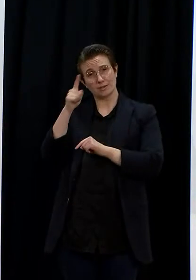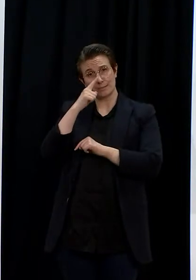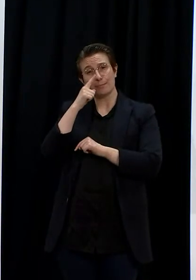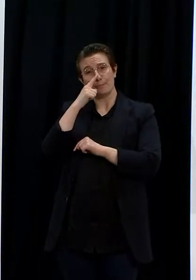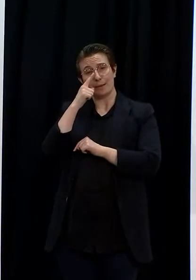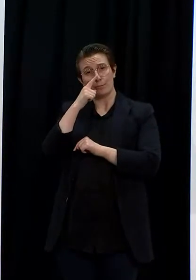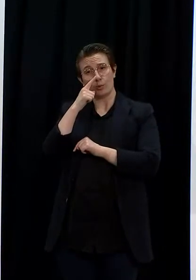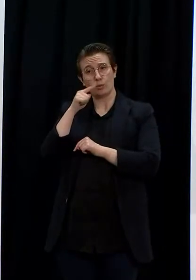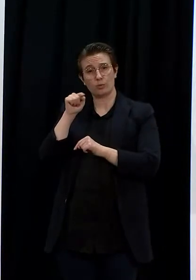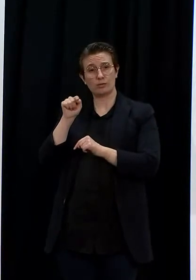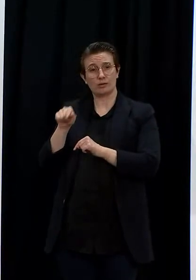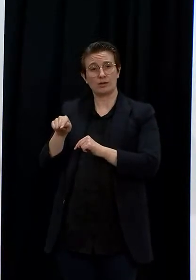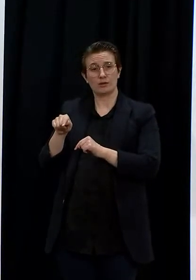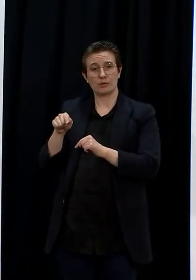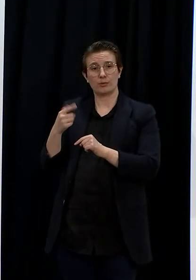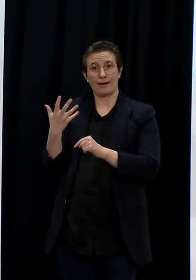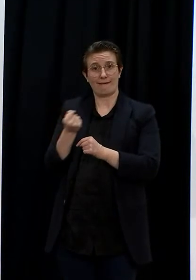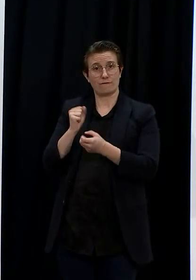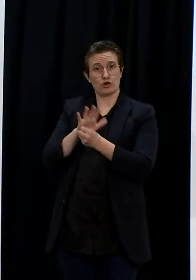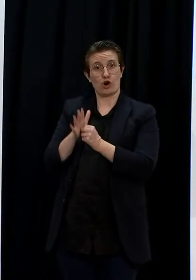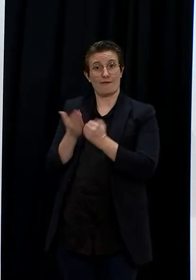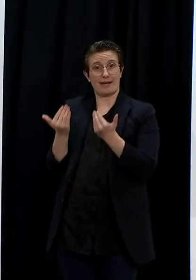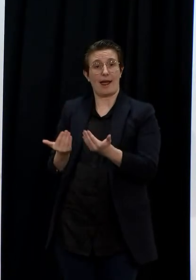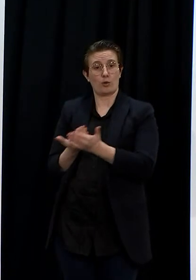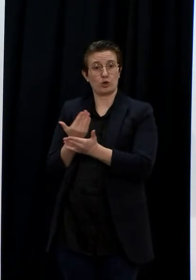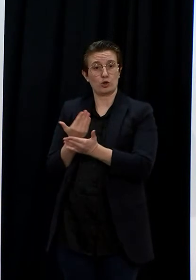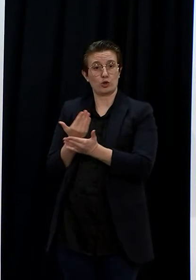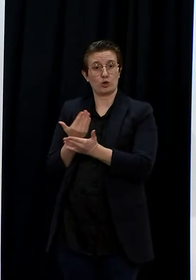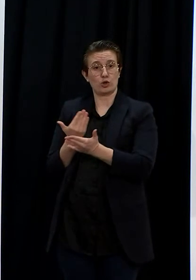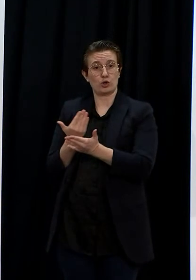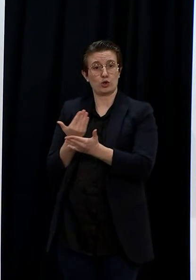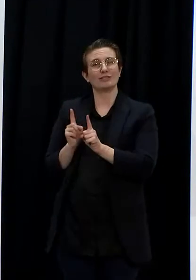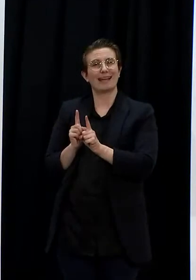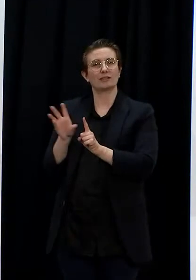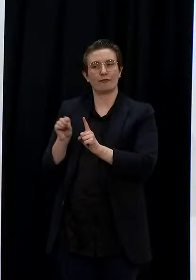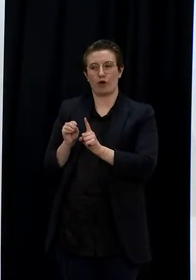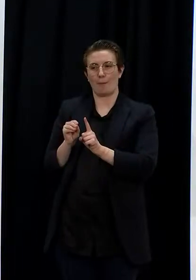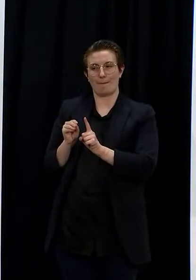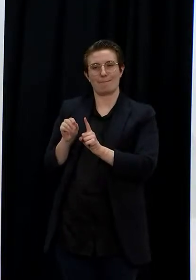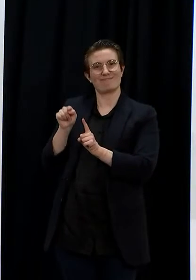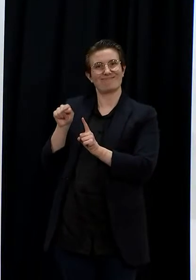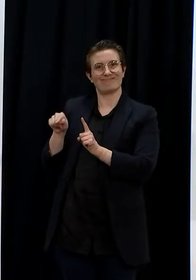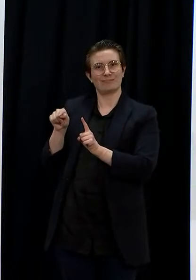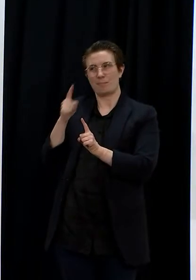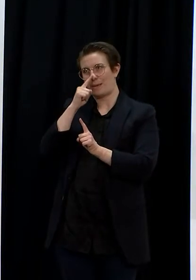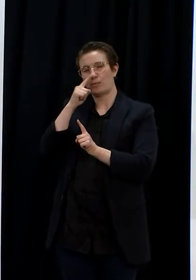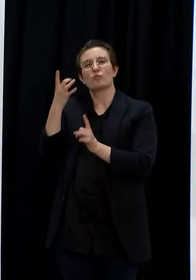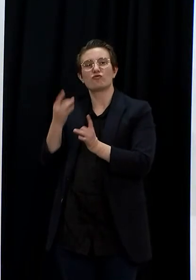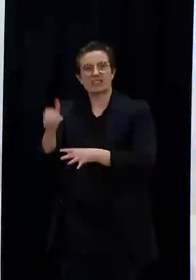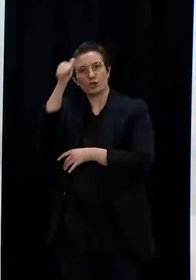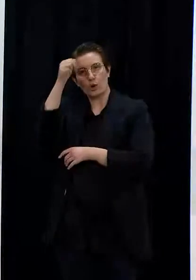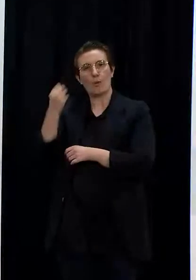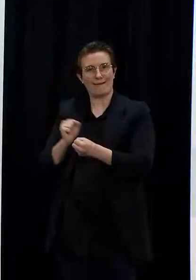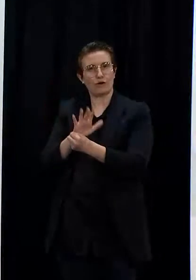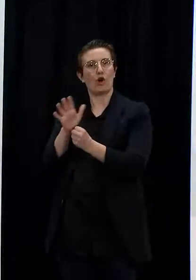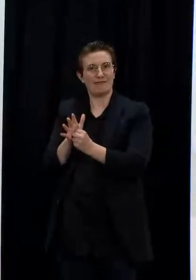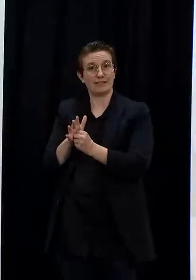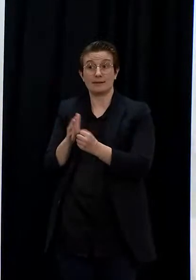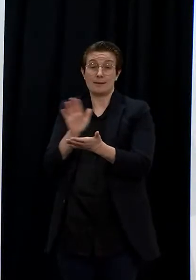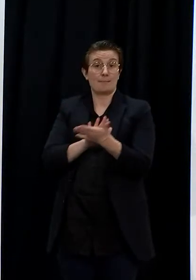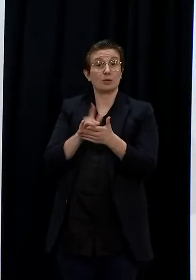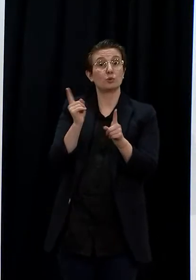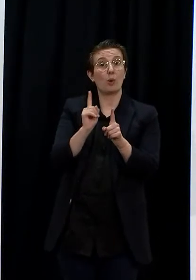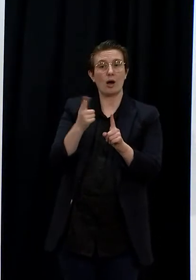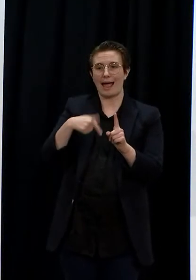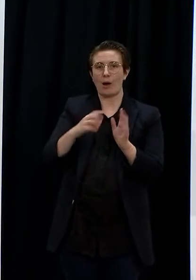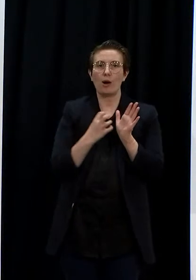also been increasing. This means our contact tracing is making a difference. It's identifying contacts and getting them isolated and stopping the